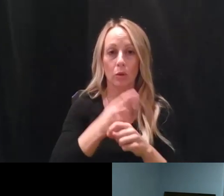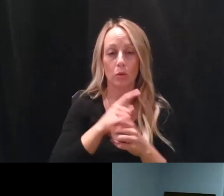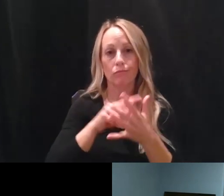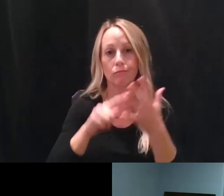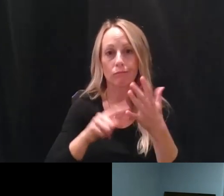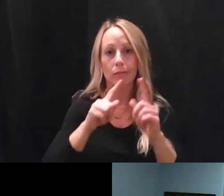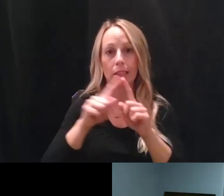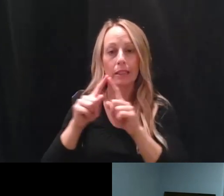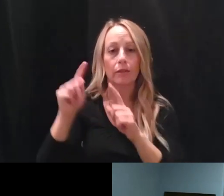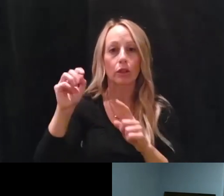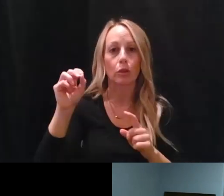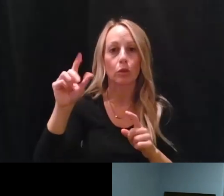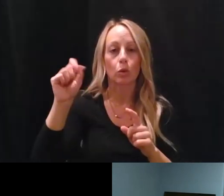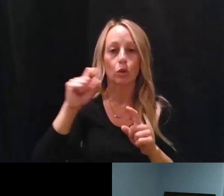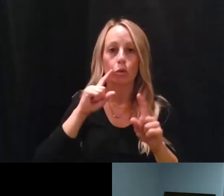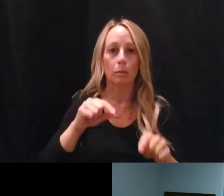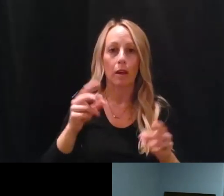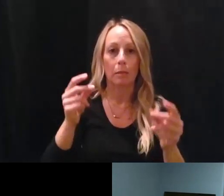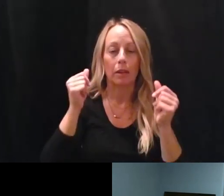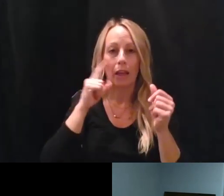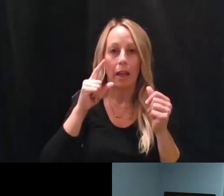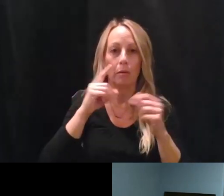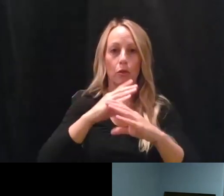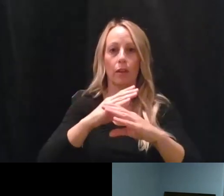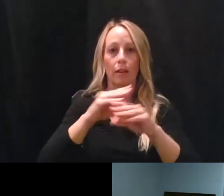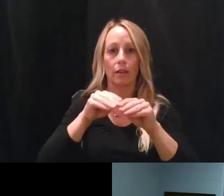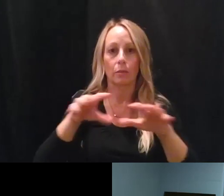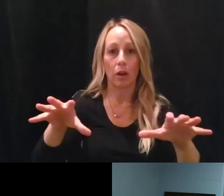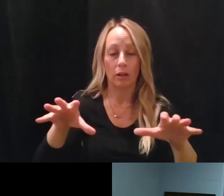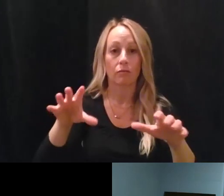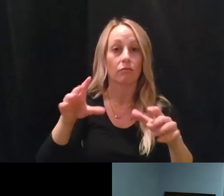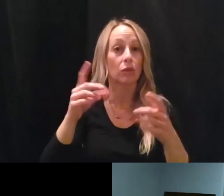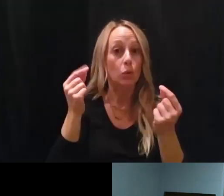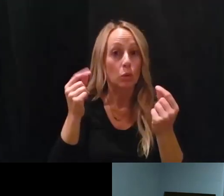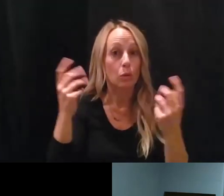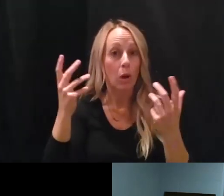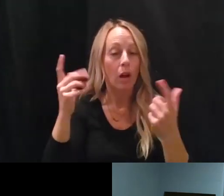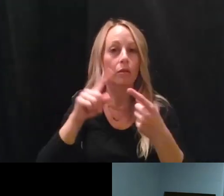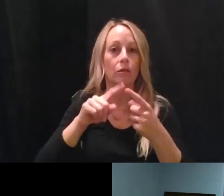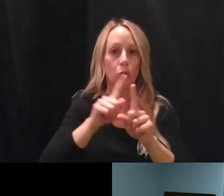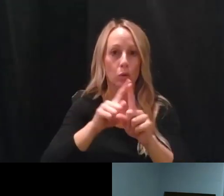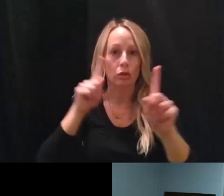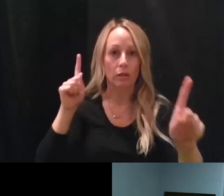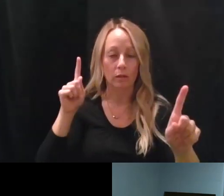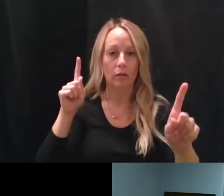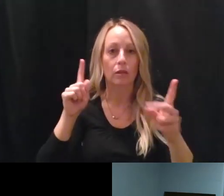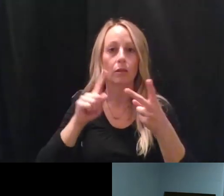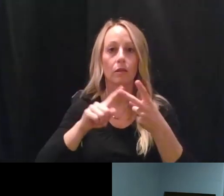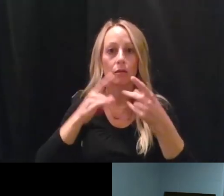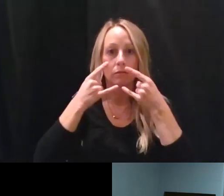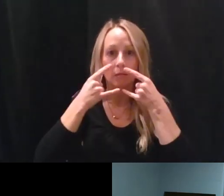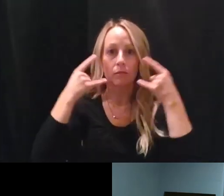reduce the spread of illness. These tools include social distancing, wearing a face mask for coverings,